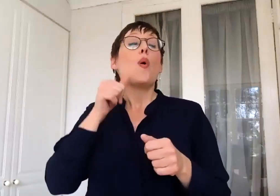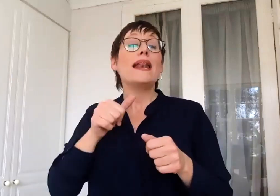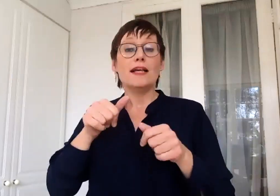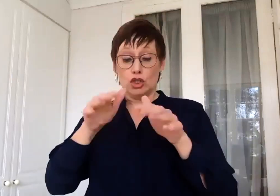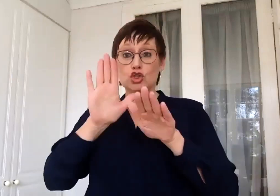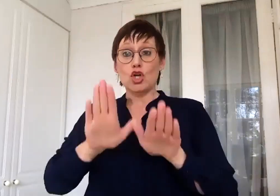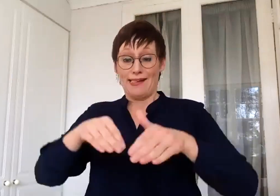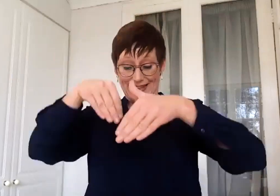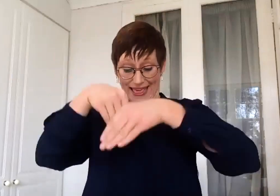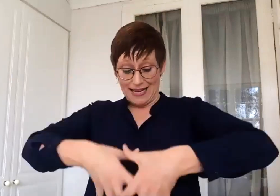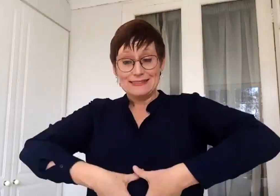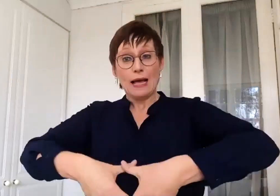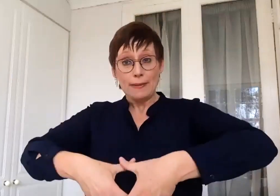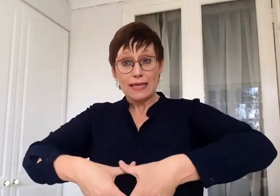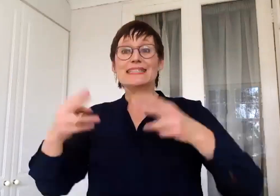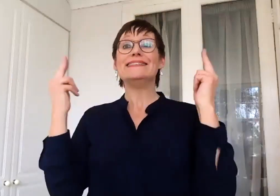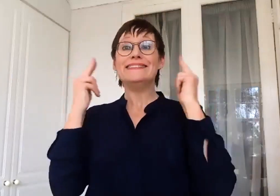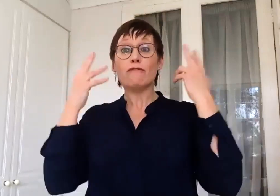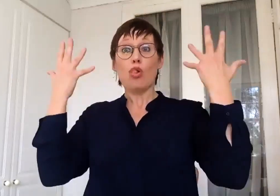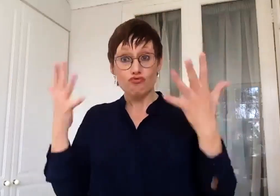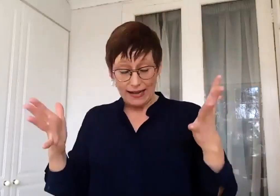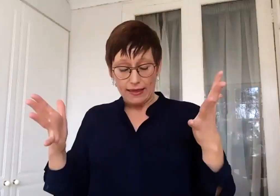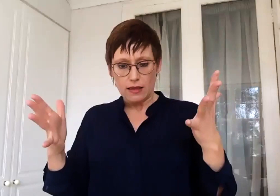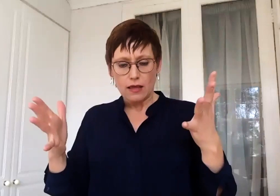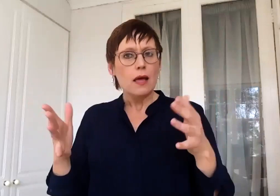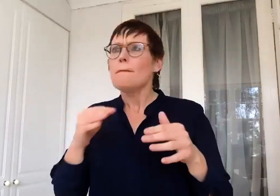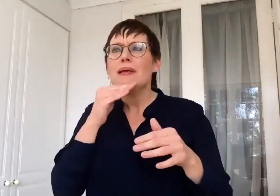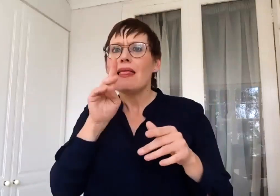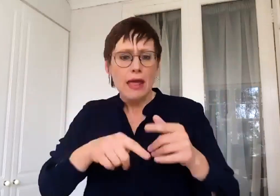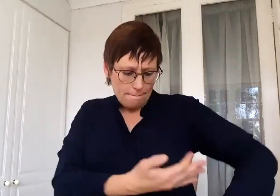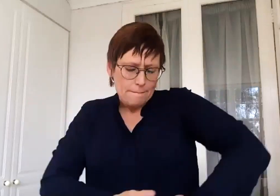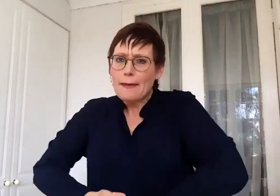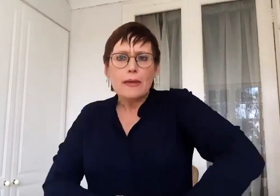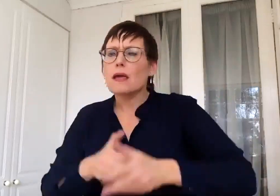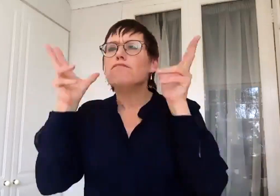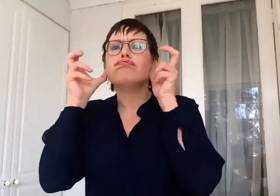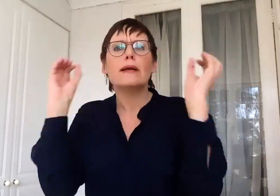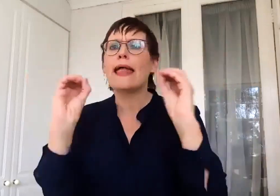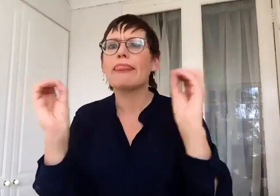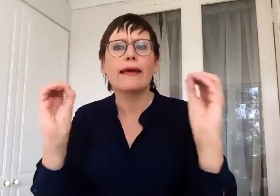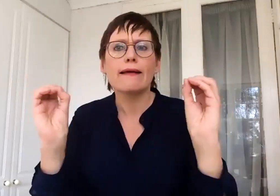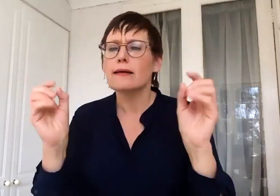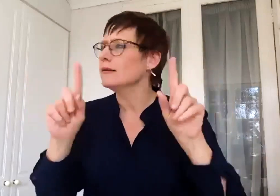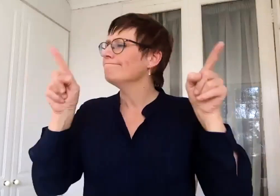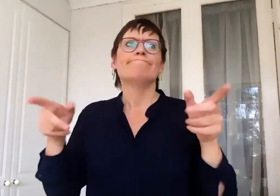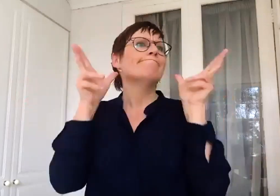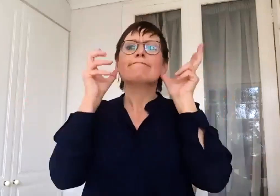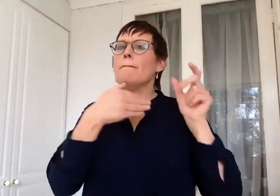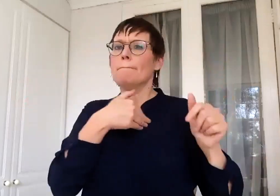already born at a disadvantage. Hearing is such an important sense in terms of language development. And of course, we know that